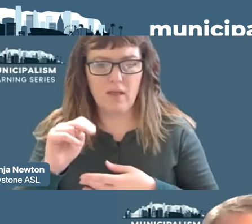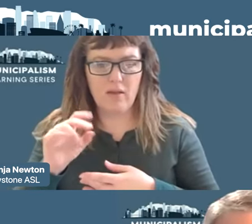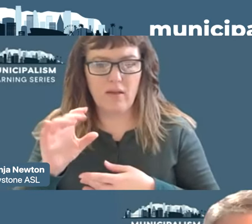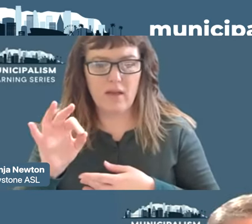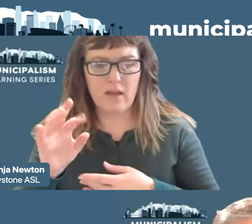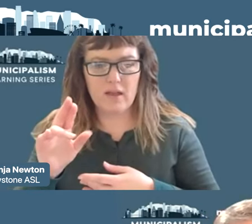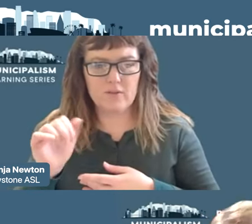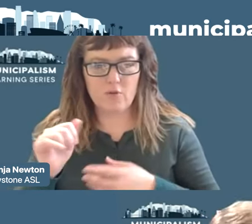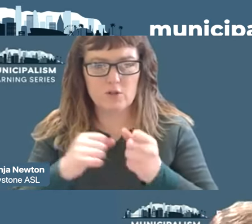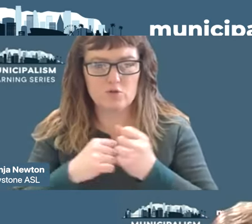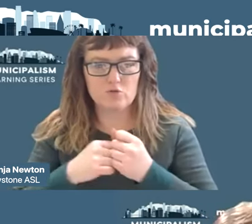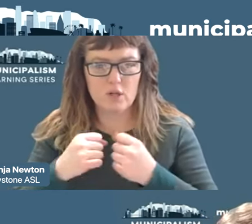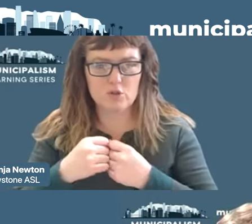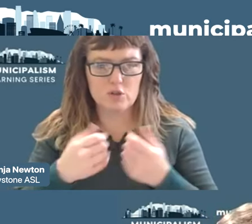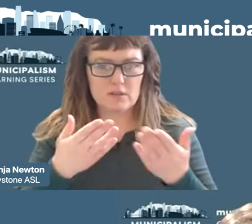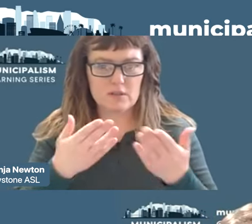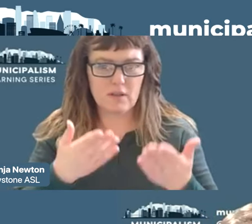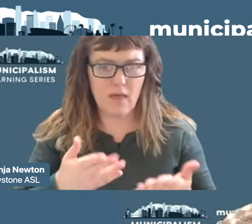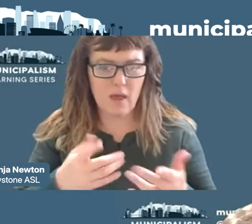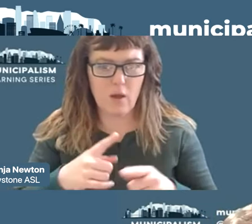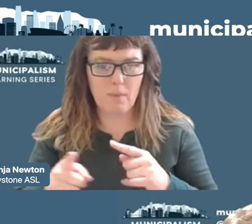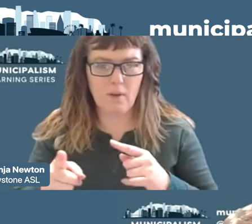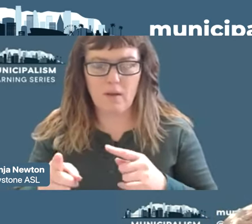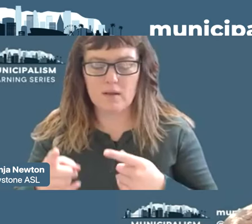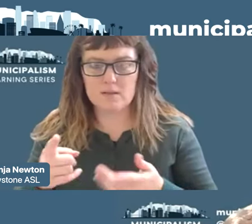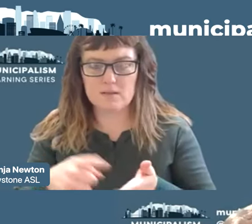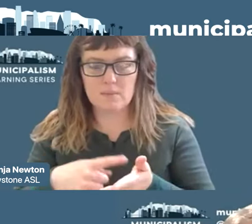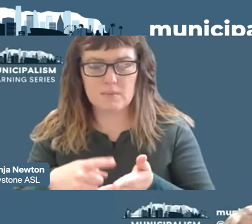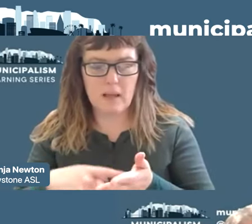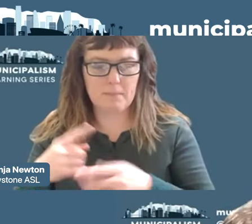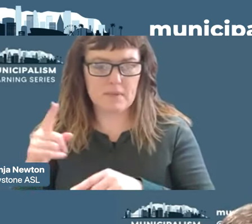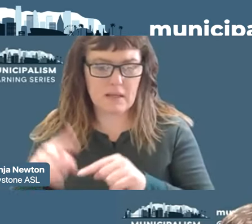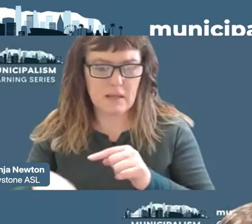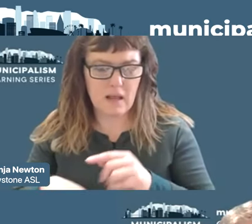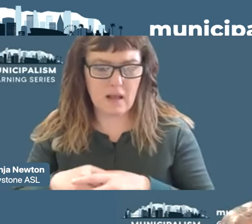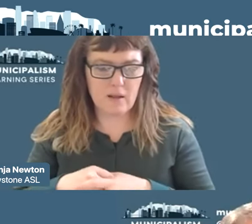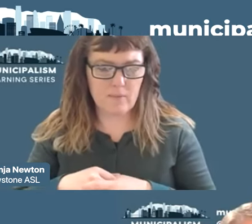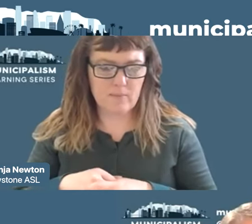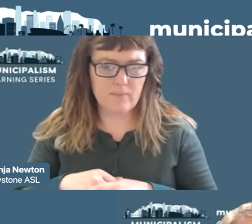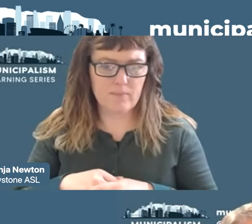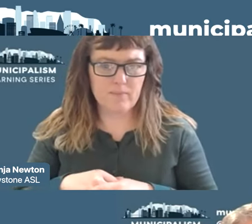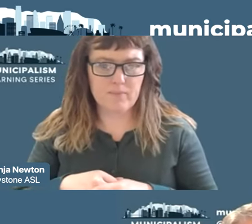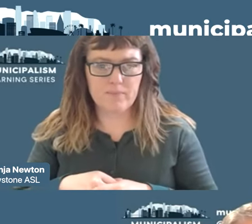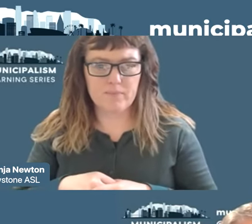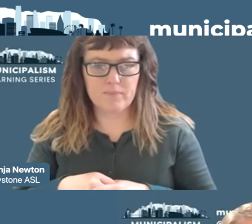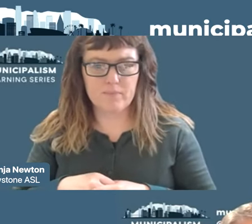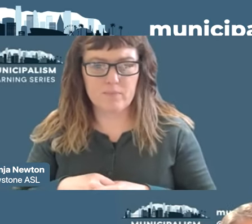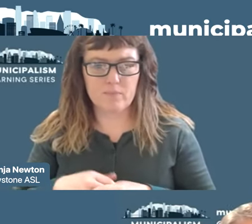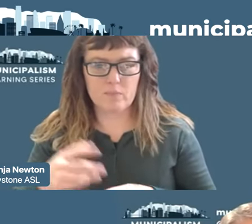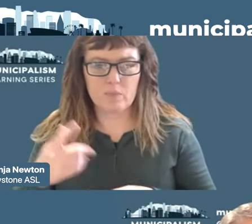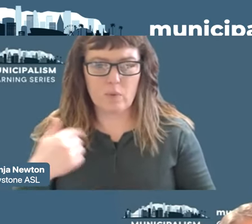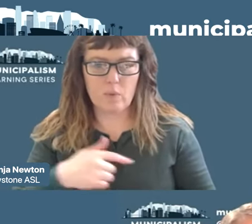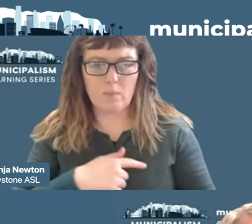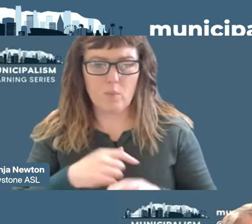day they are there but one day they cannot but we continue and so